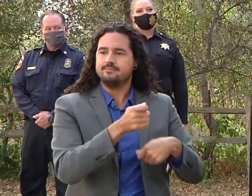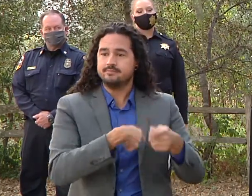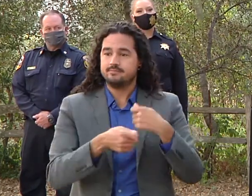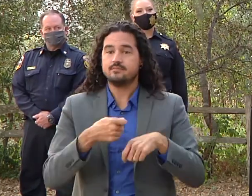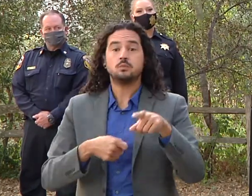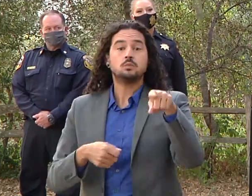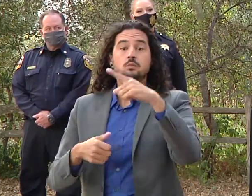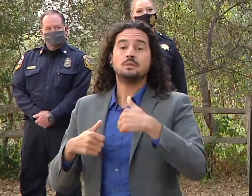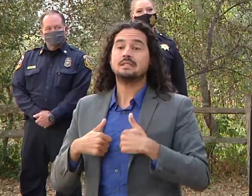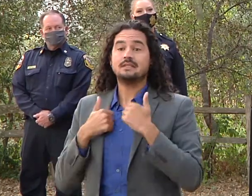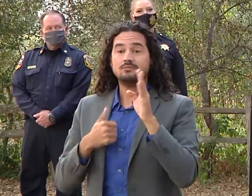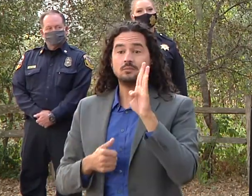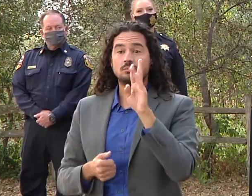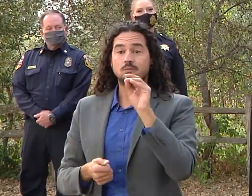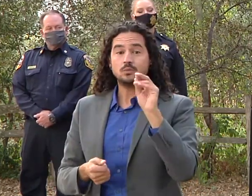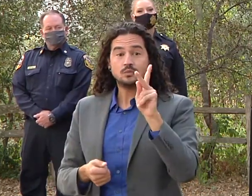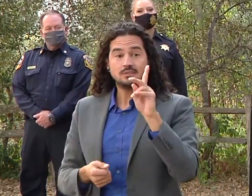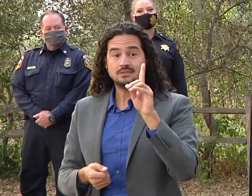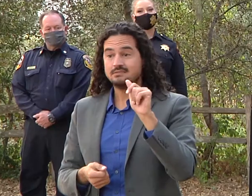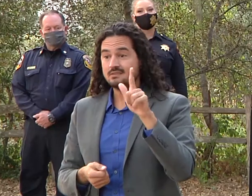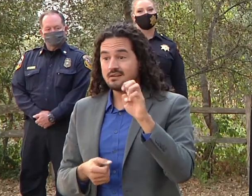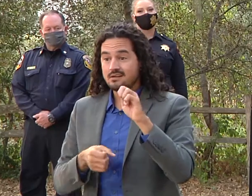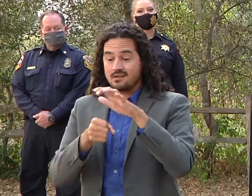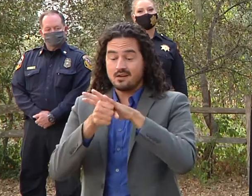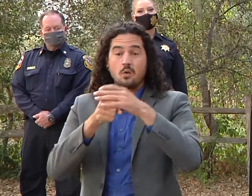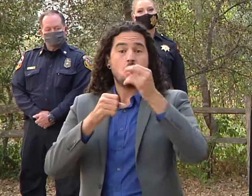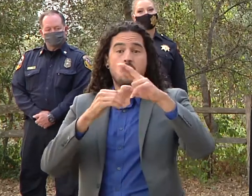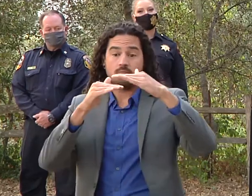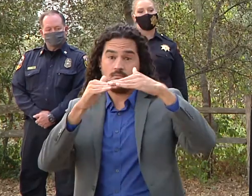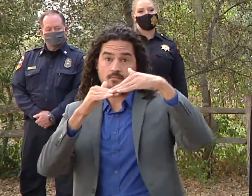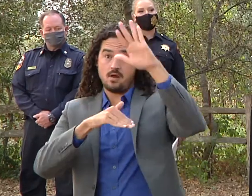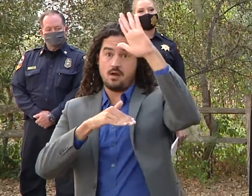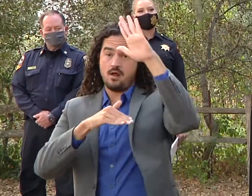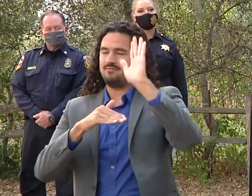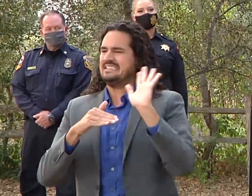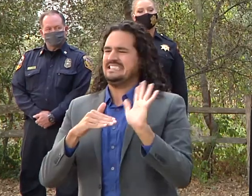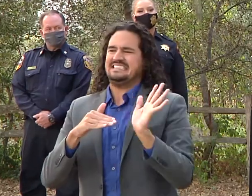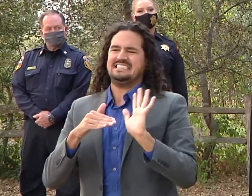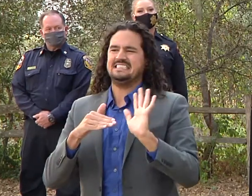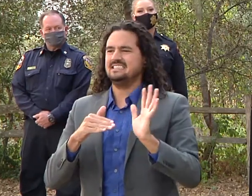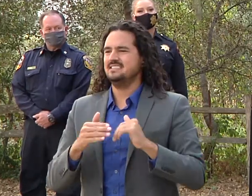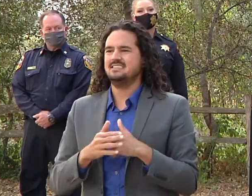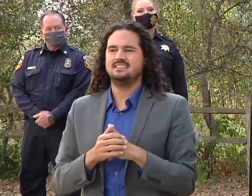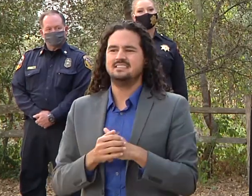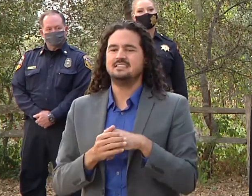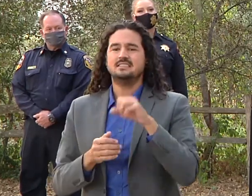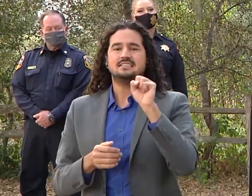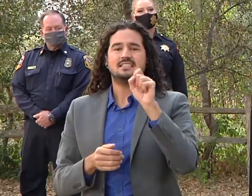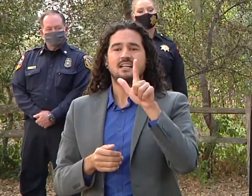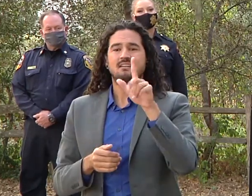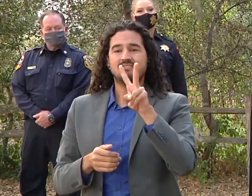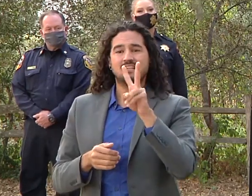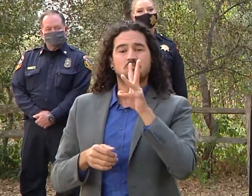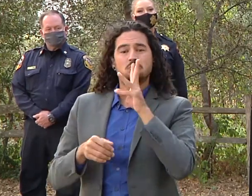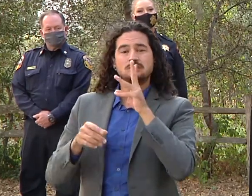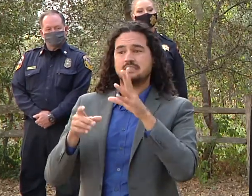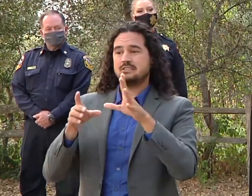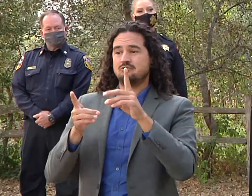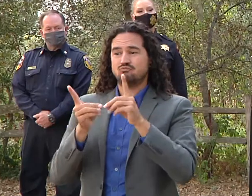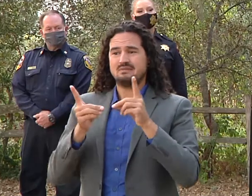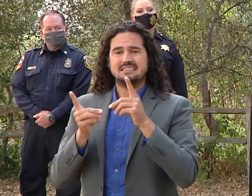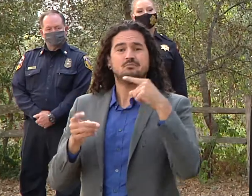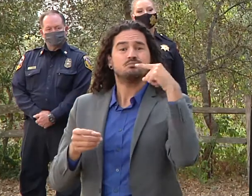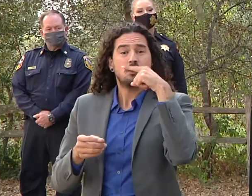um you know the slv water districts advise you just can't drink the water you can't even brush your teeth with it that it's just that unhealthy